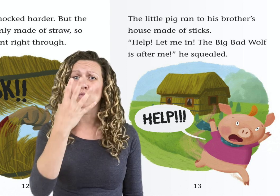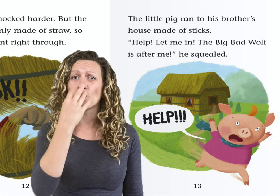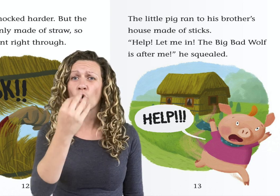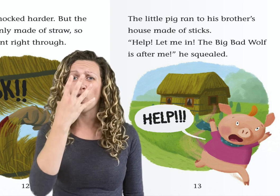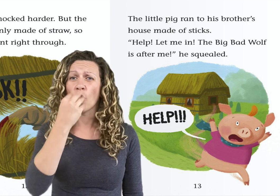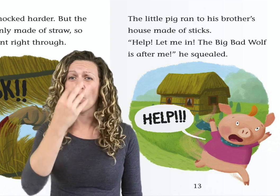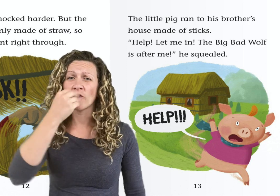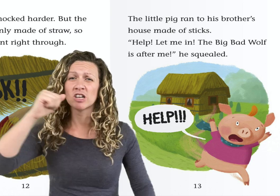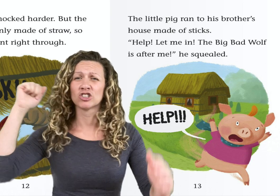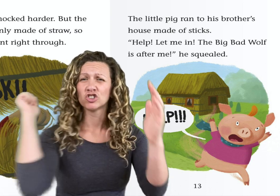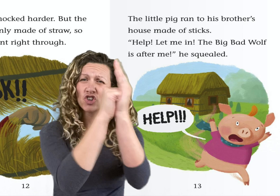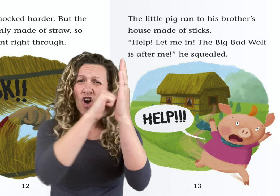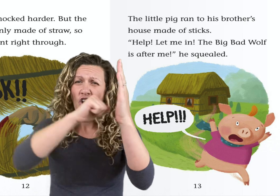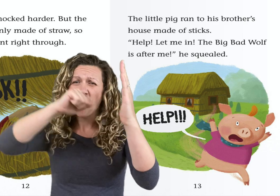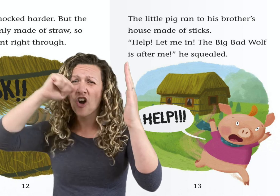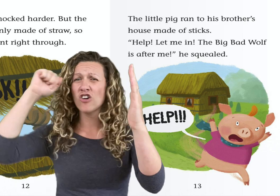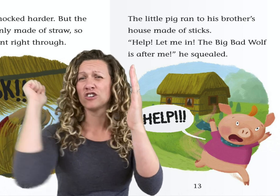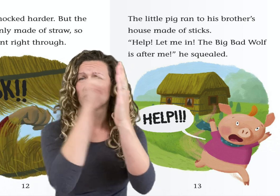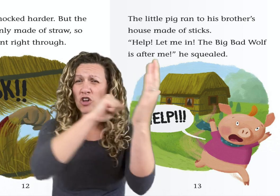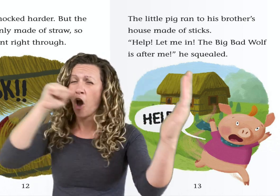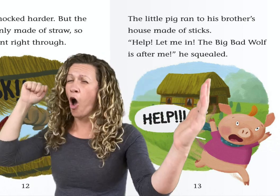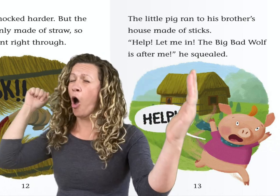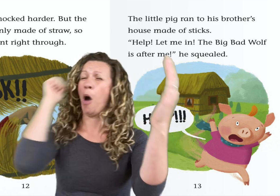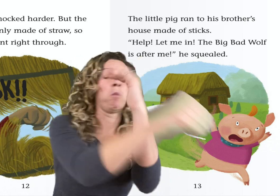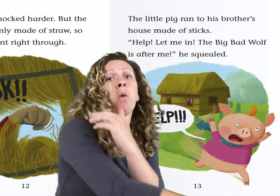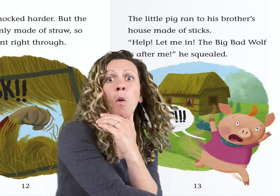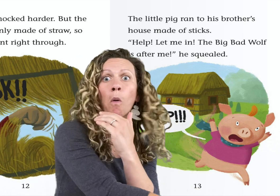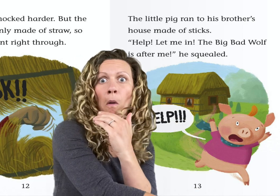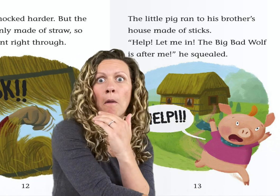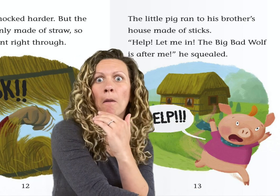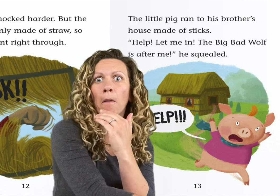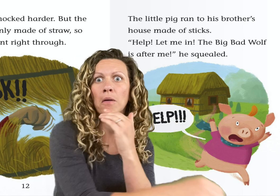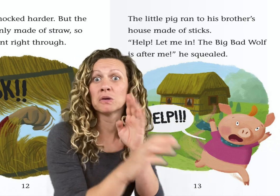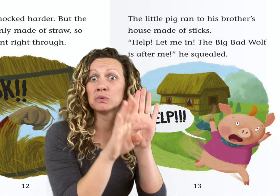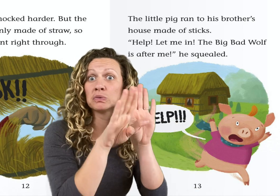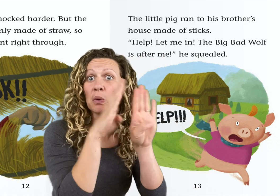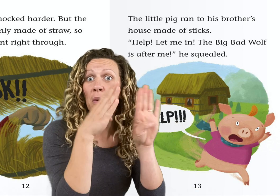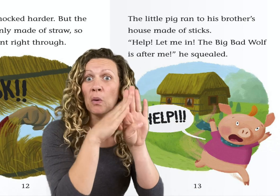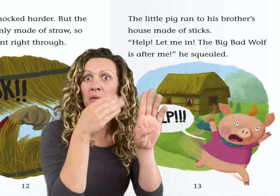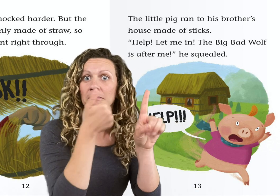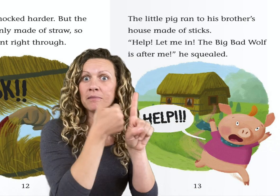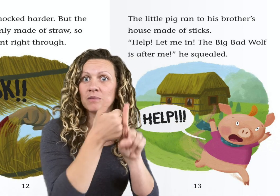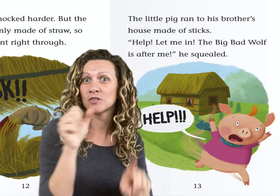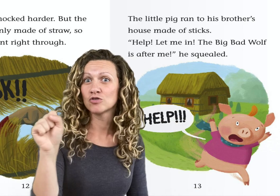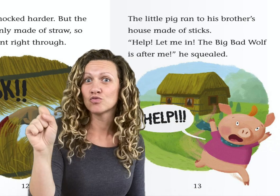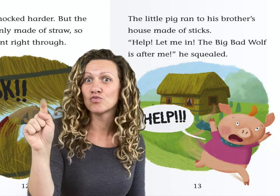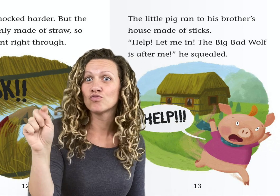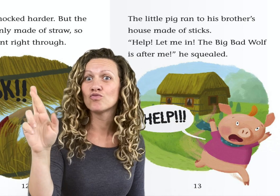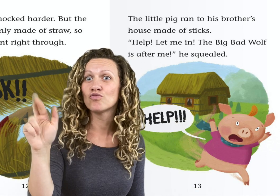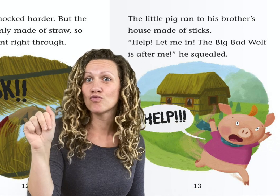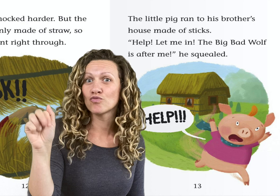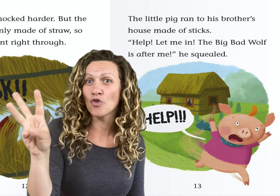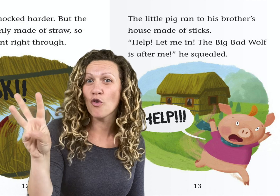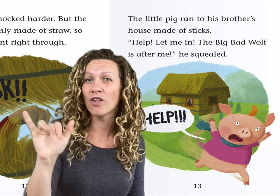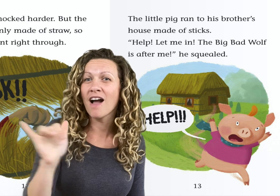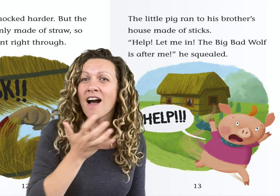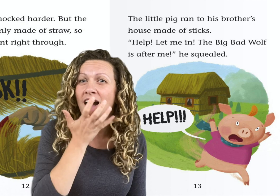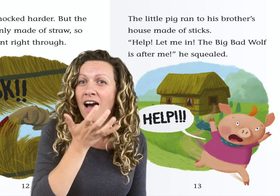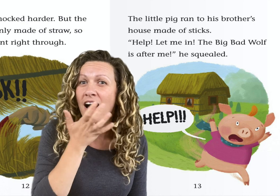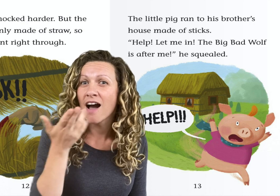The wolf knocked harder, but the door was only made of straw,